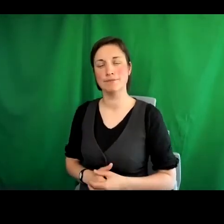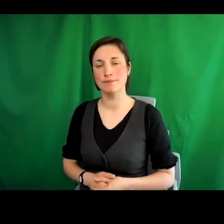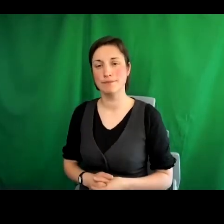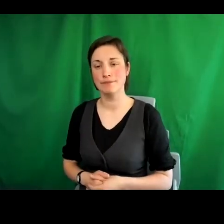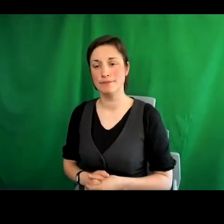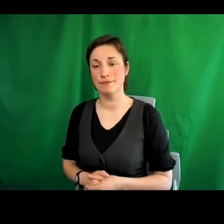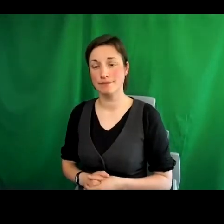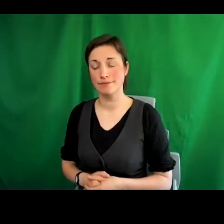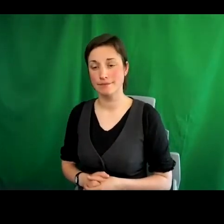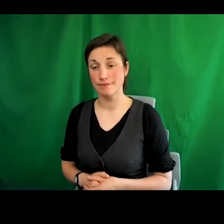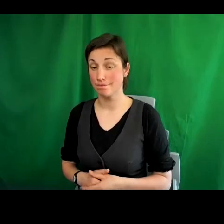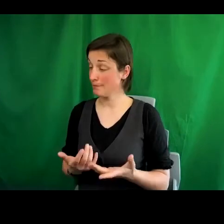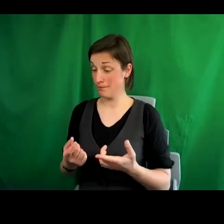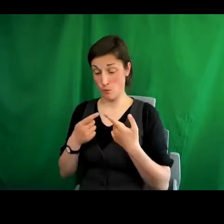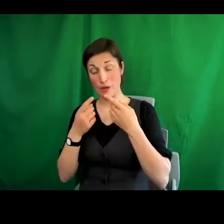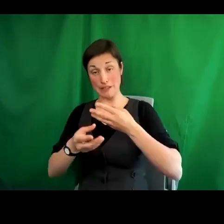But let me tell you the story.